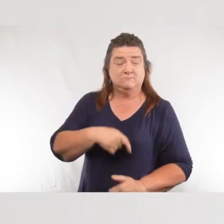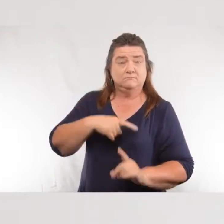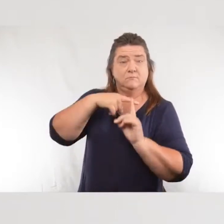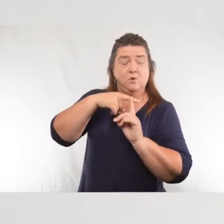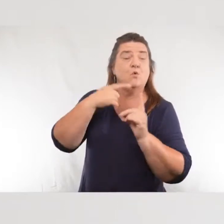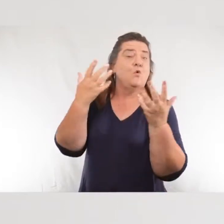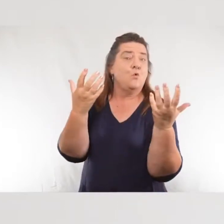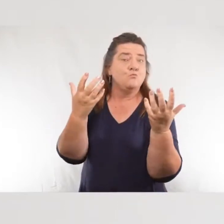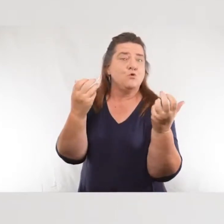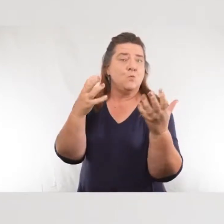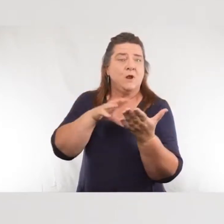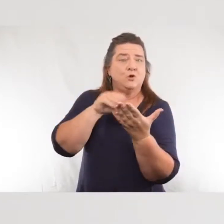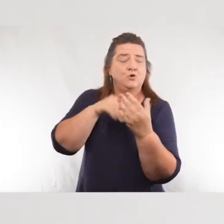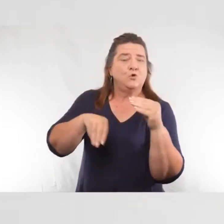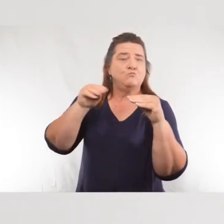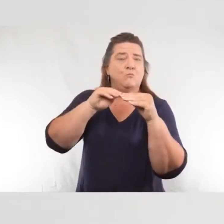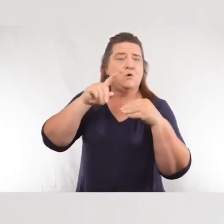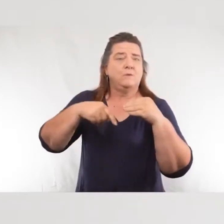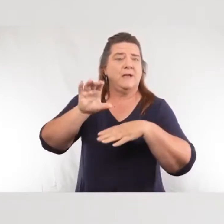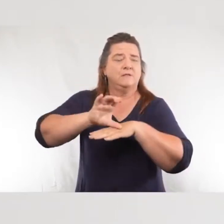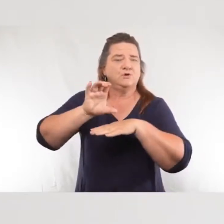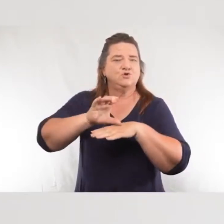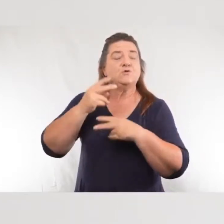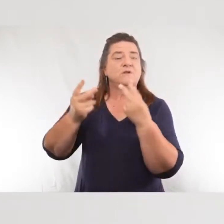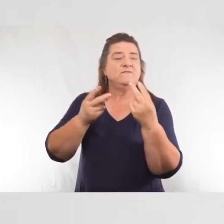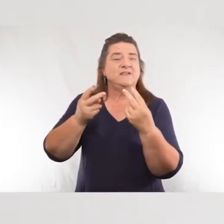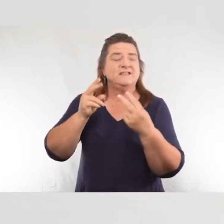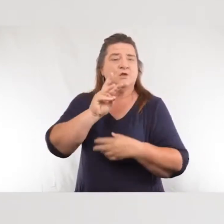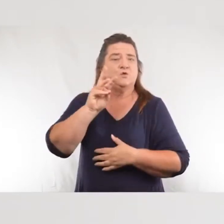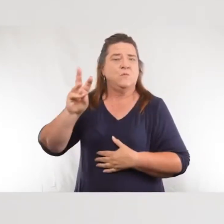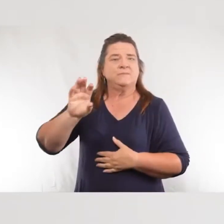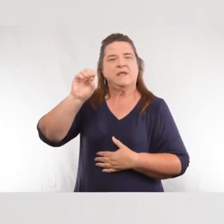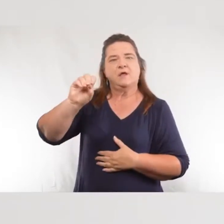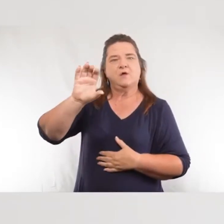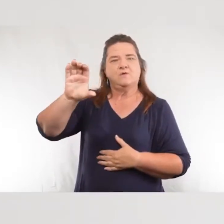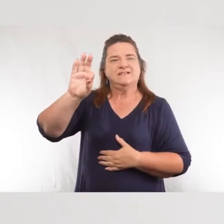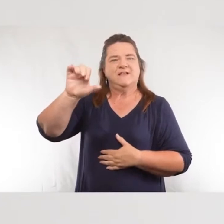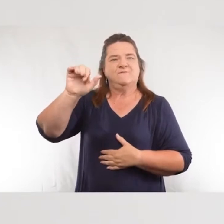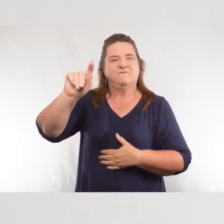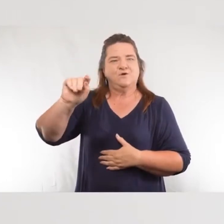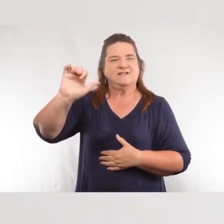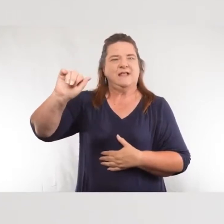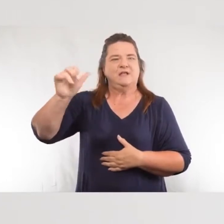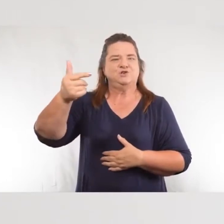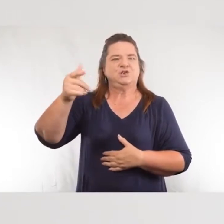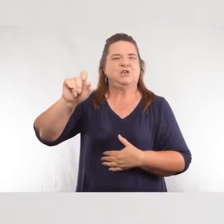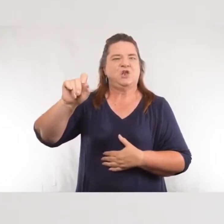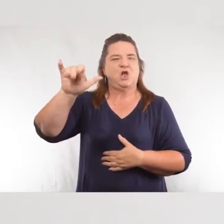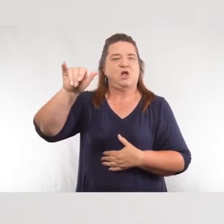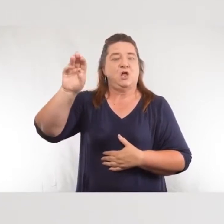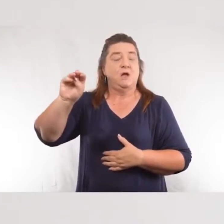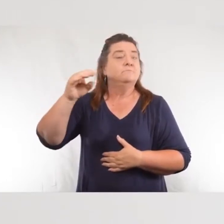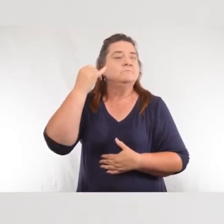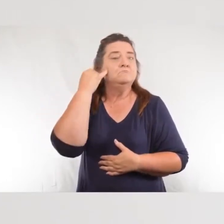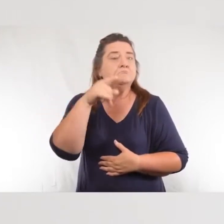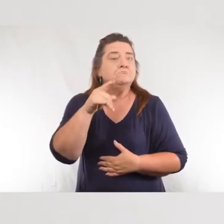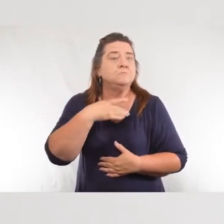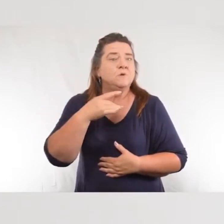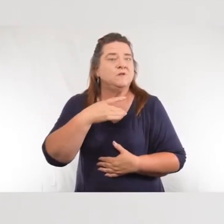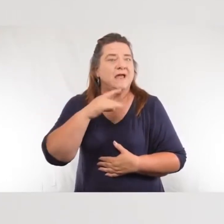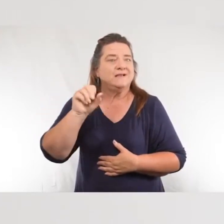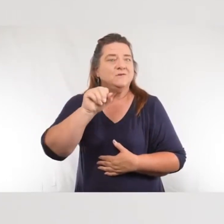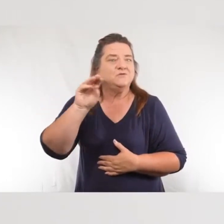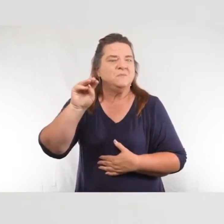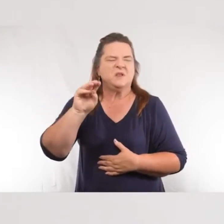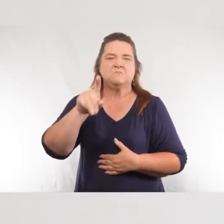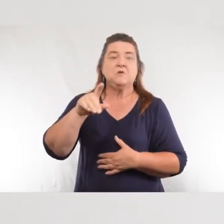jesus or if you want to learn more about our church go ahead and visit our website ocfirstag.com if you like social